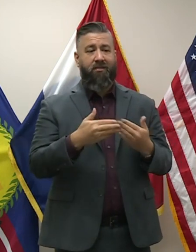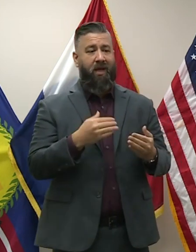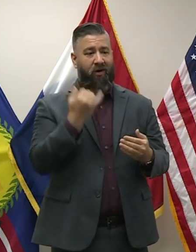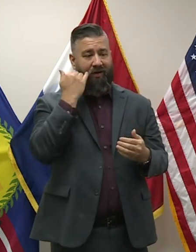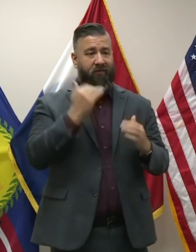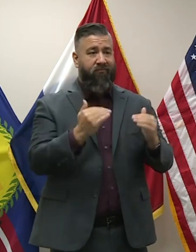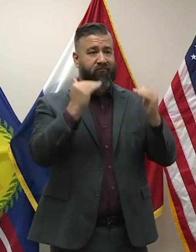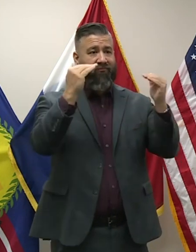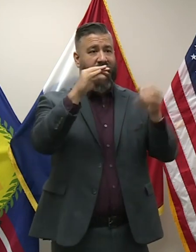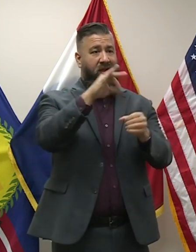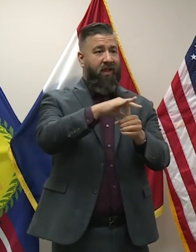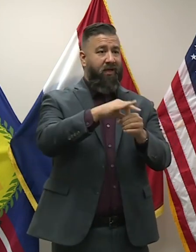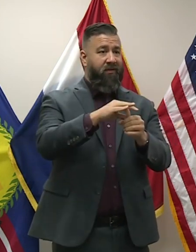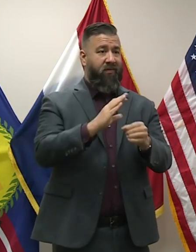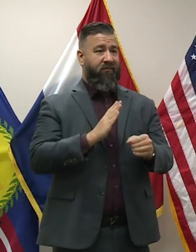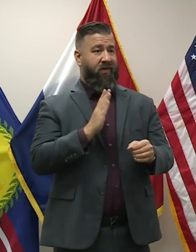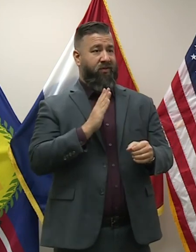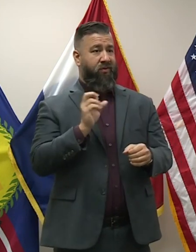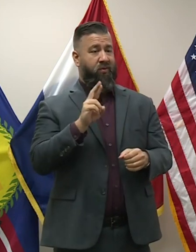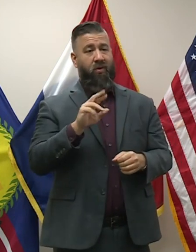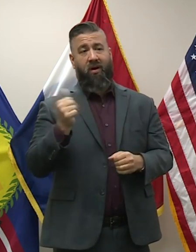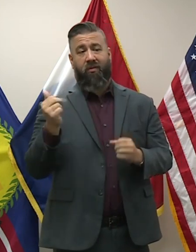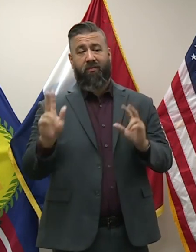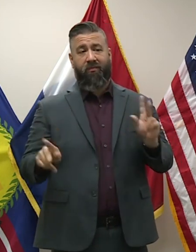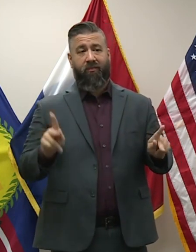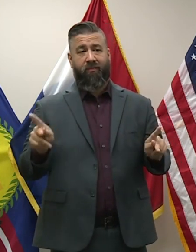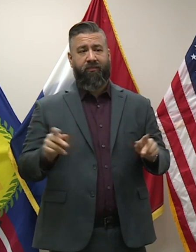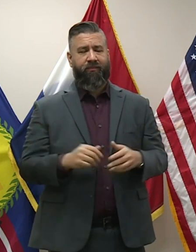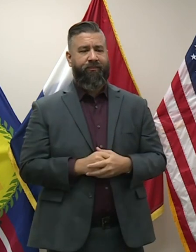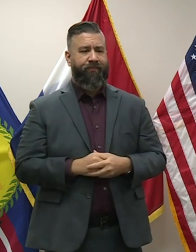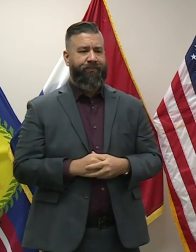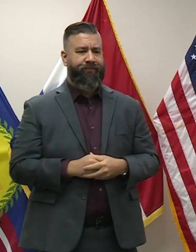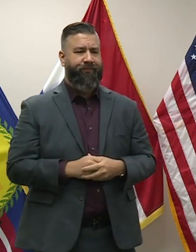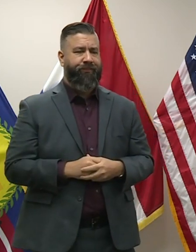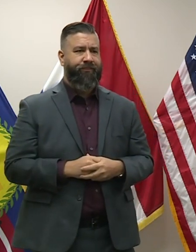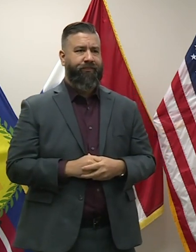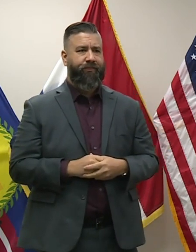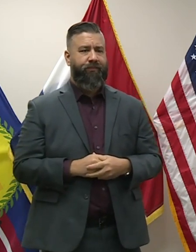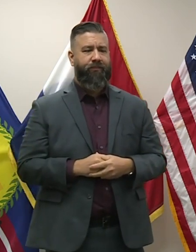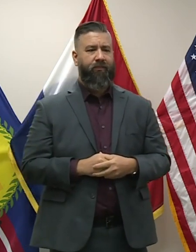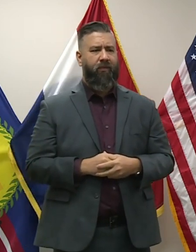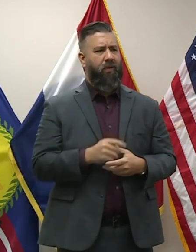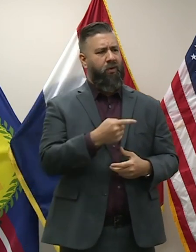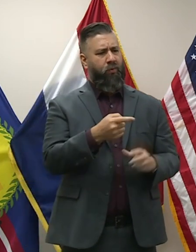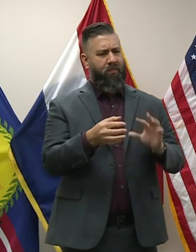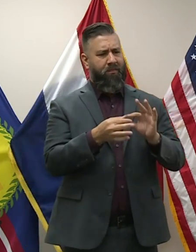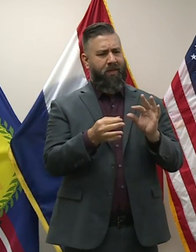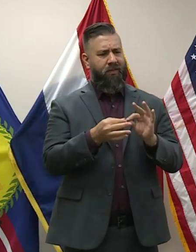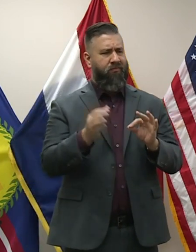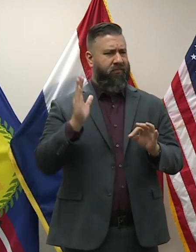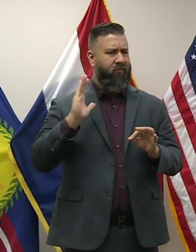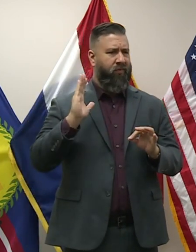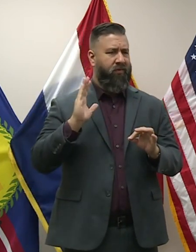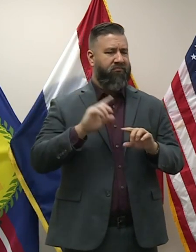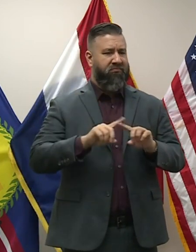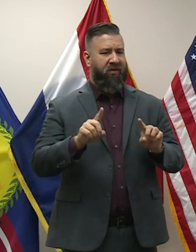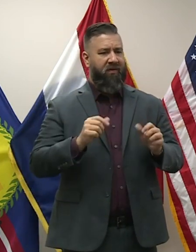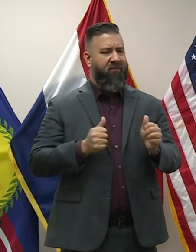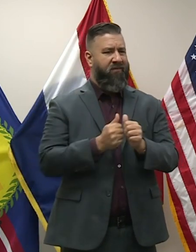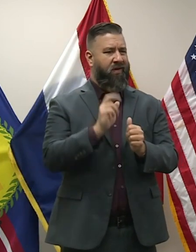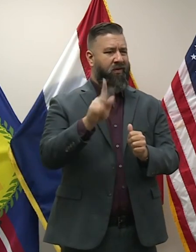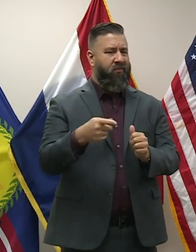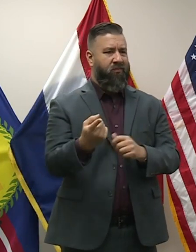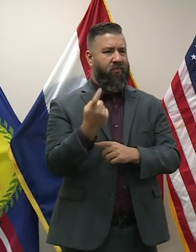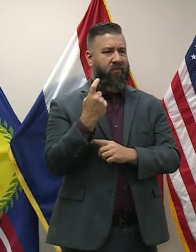or otherwise. You touched on this earlier, but this is a follow-up question from the post. As the county executive, what